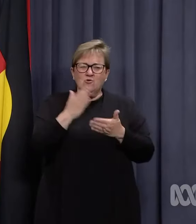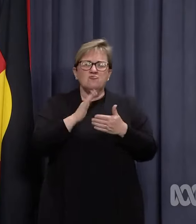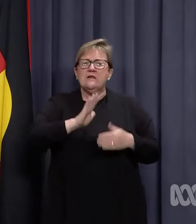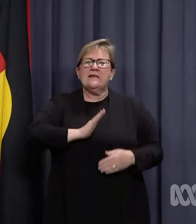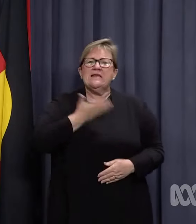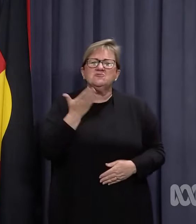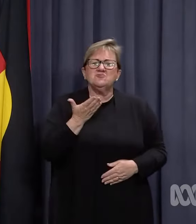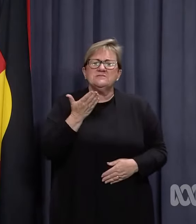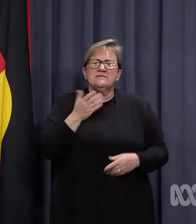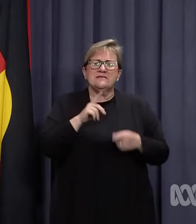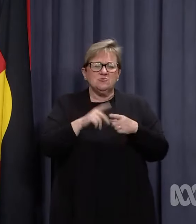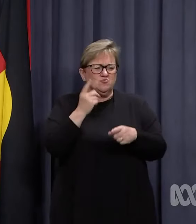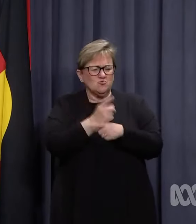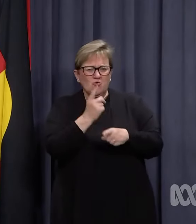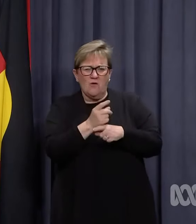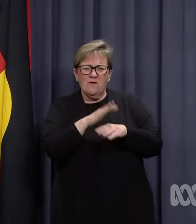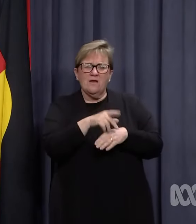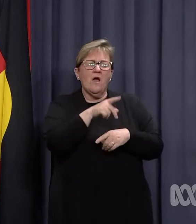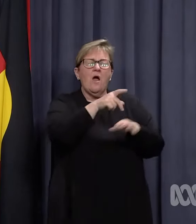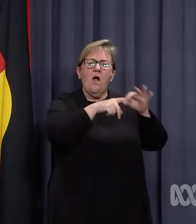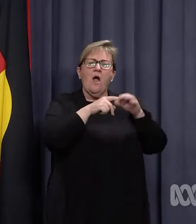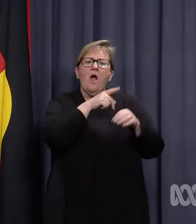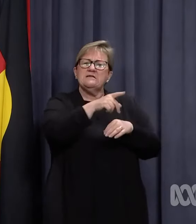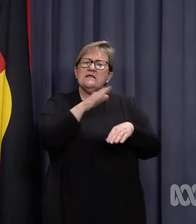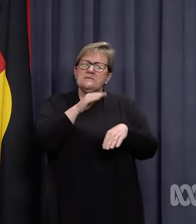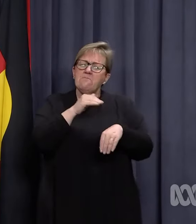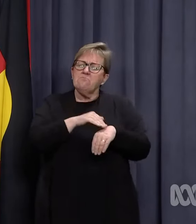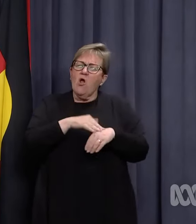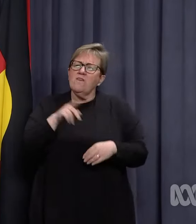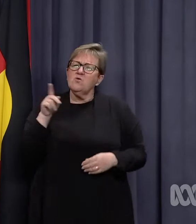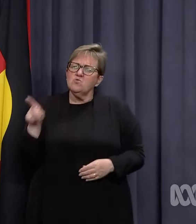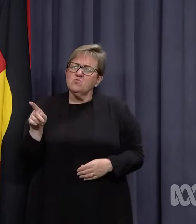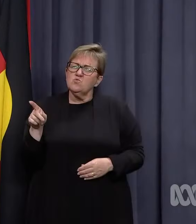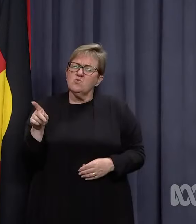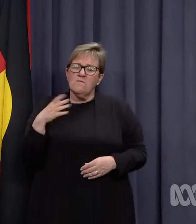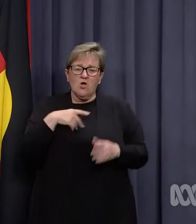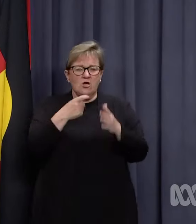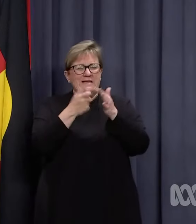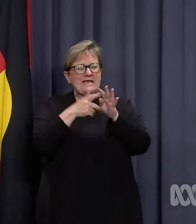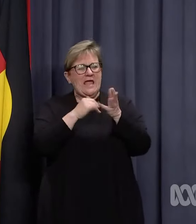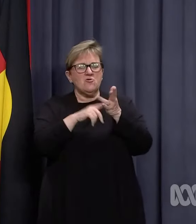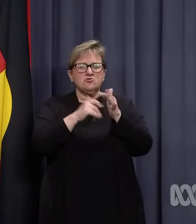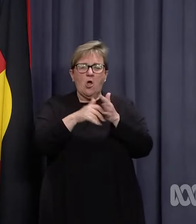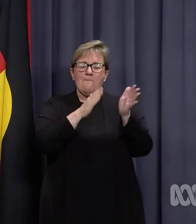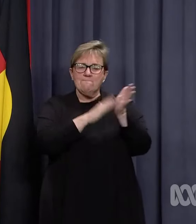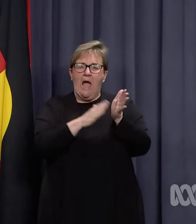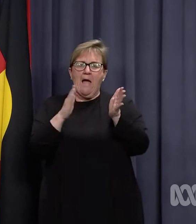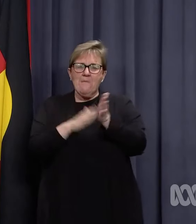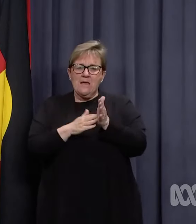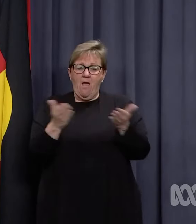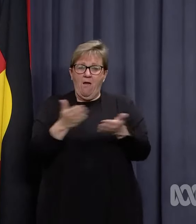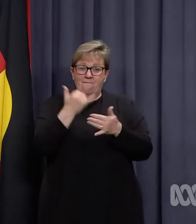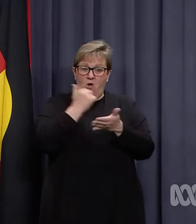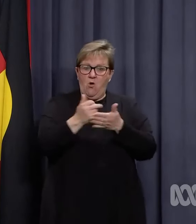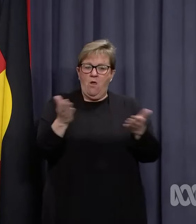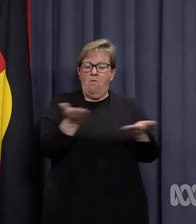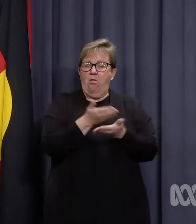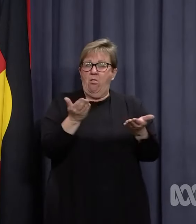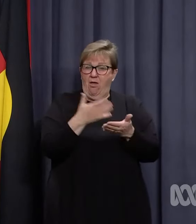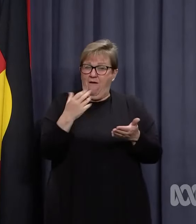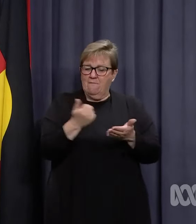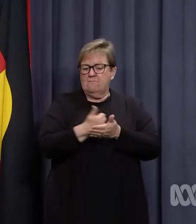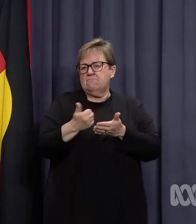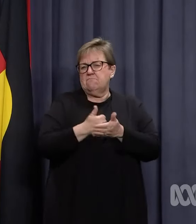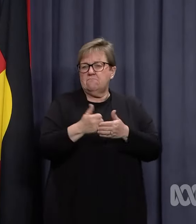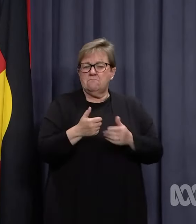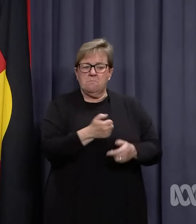interested in continuing to comment on live court proceedings. Do Kerry Stokes and Mark McGowan do have each other's phone numbers and obviously